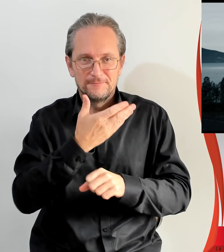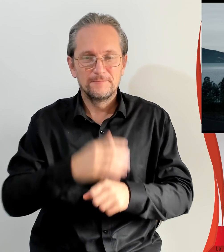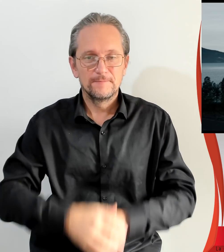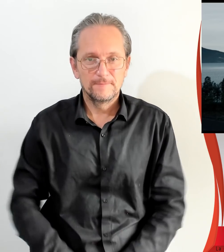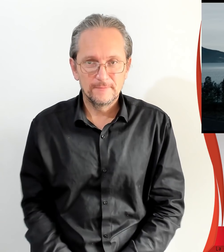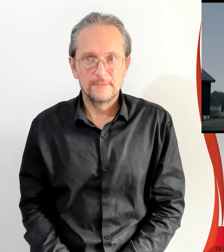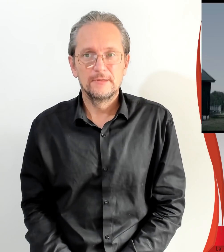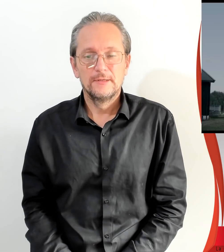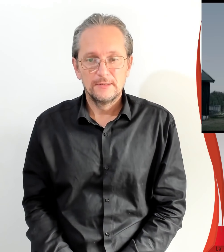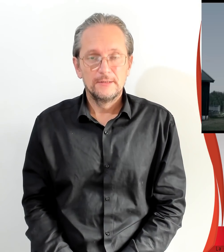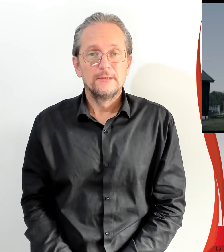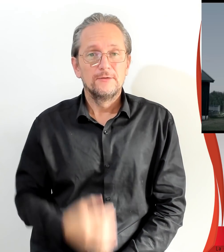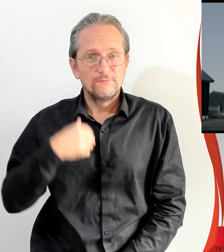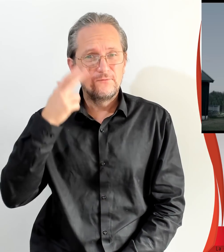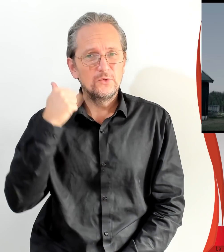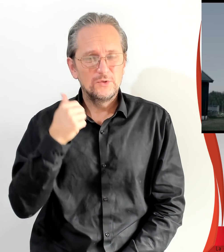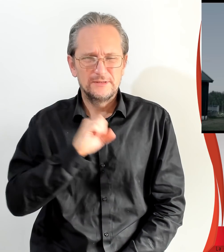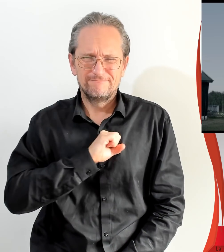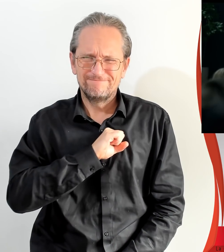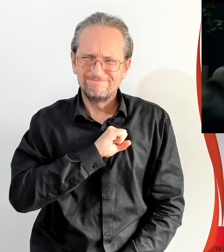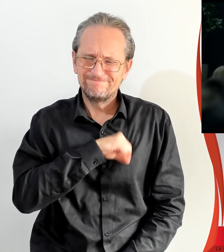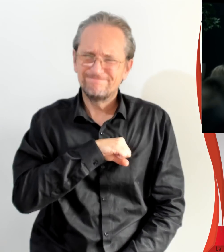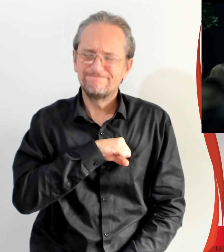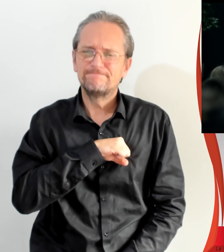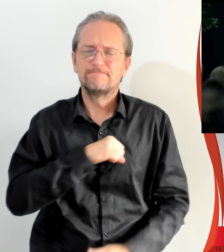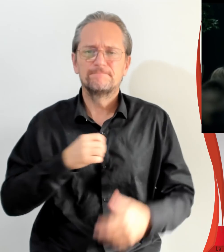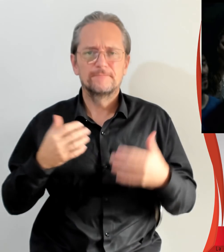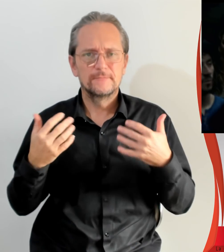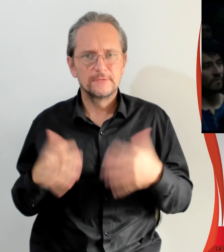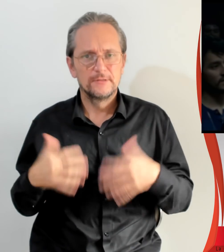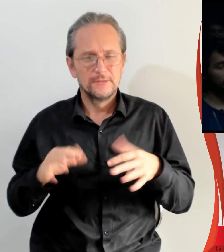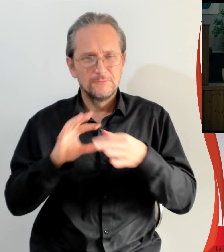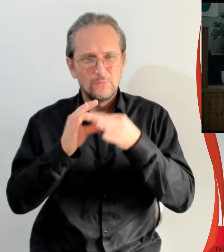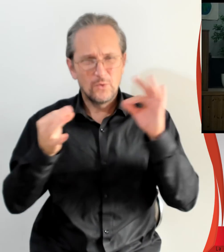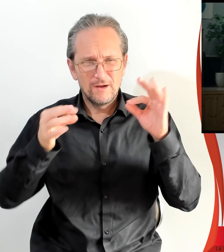You We're going to do an exercise called if I were prime minister via can you start